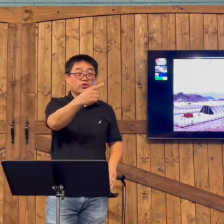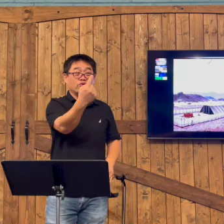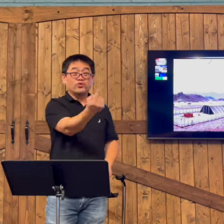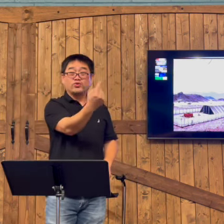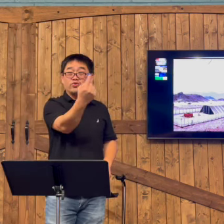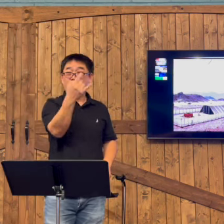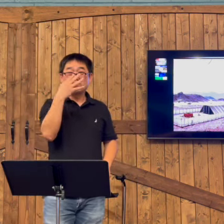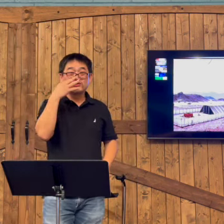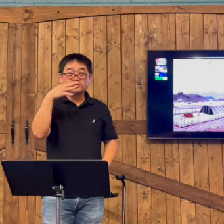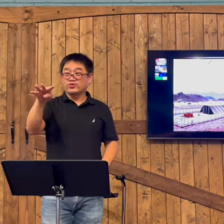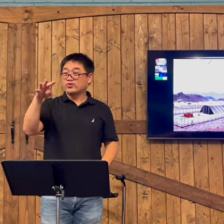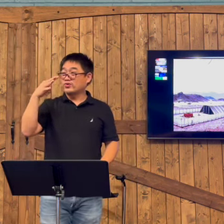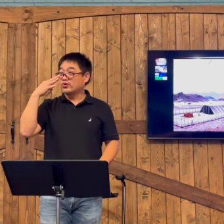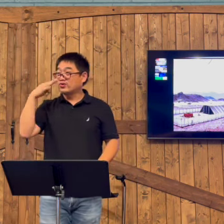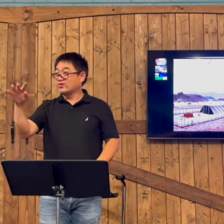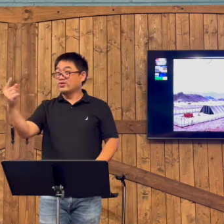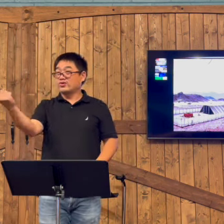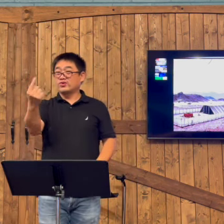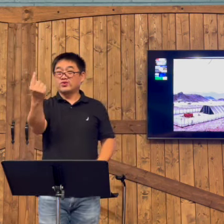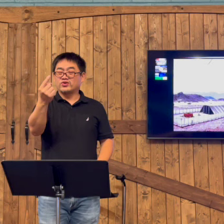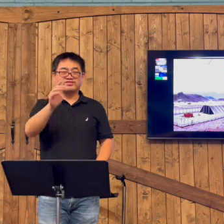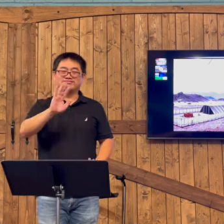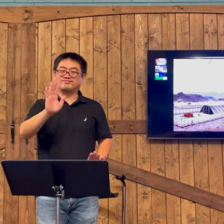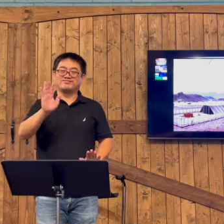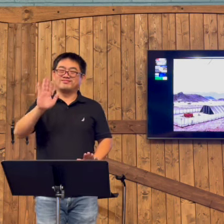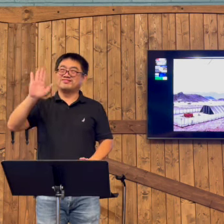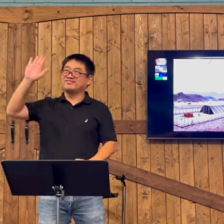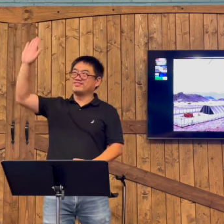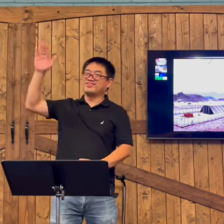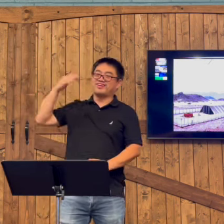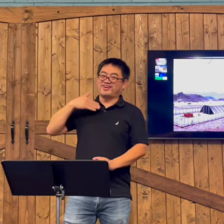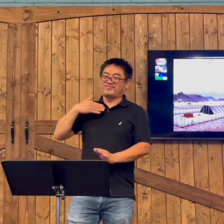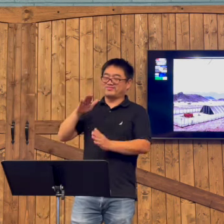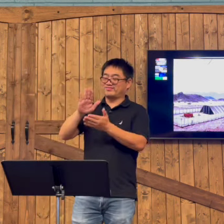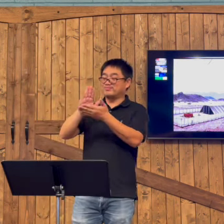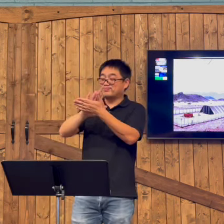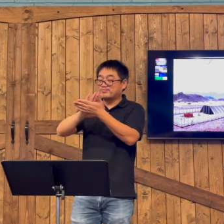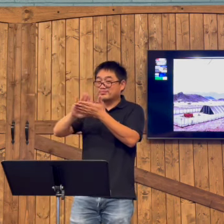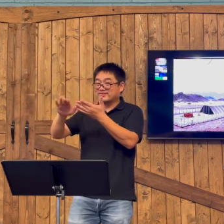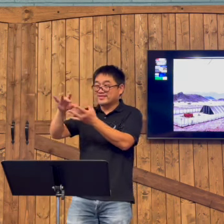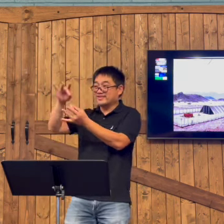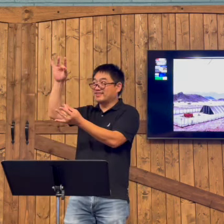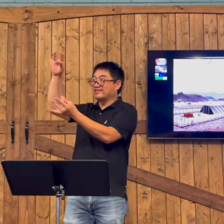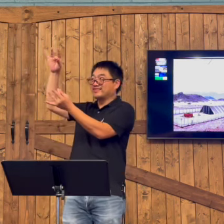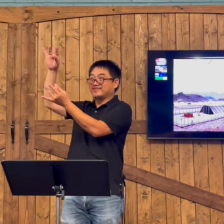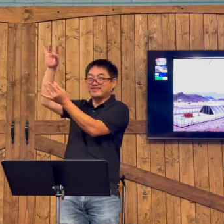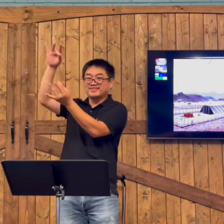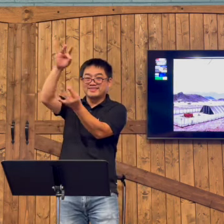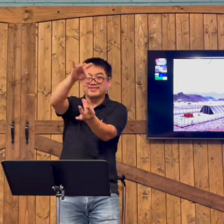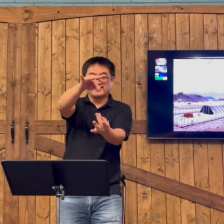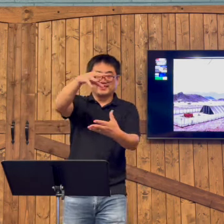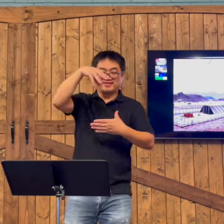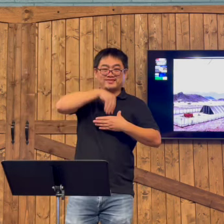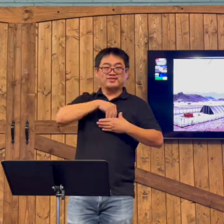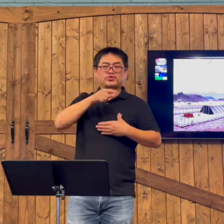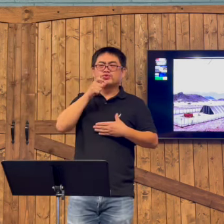Now God did not leave us alone. He did not abandon us when Jesus went to heaven. When Jesus went to heaven, He